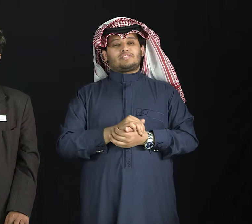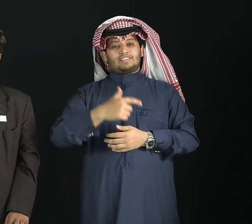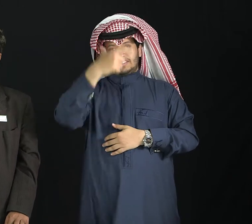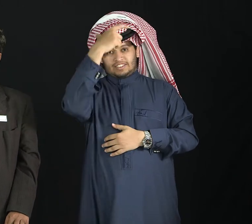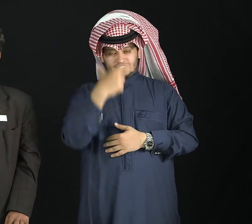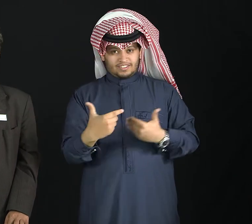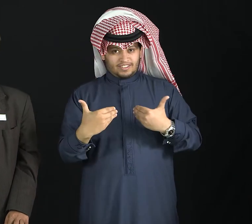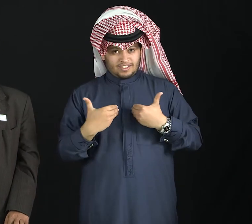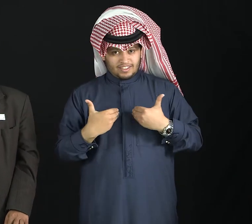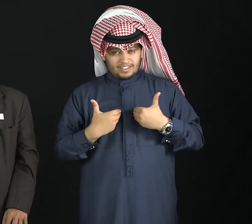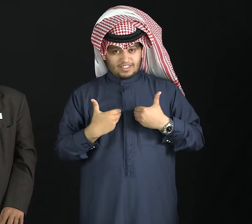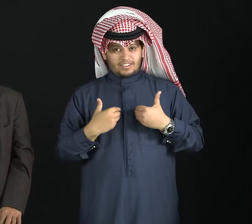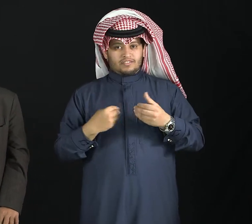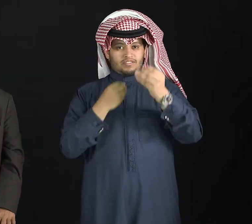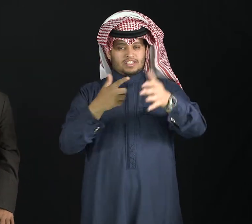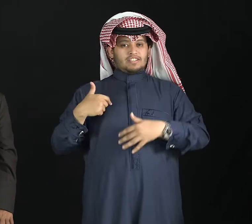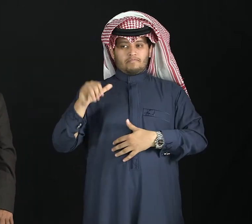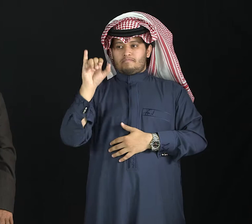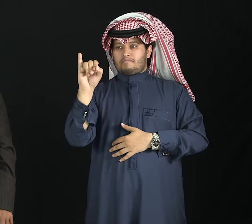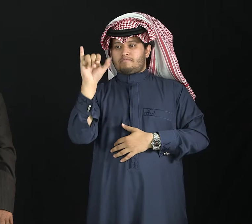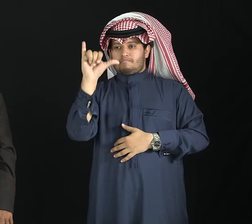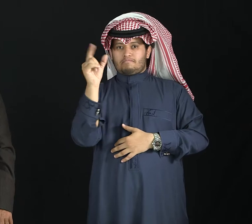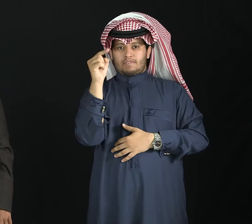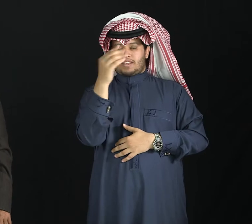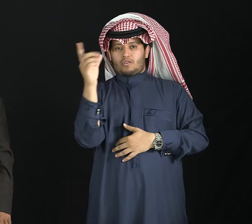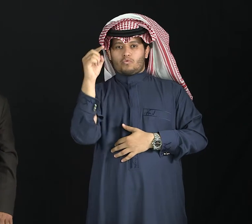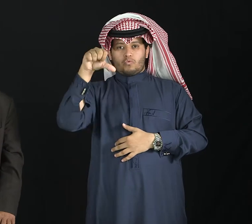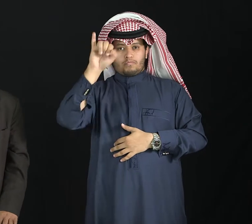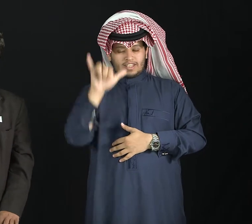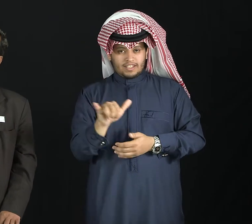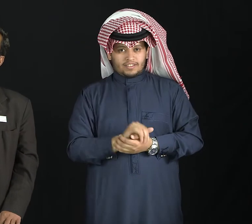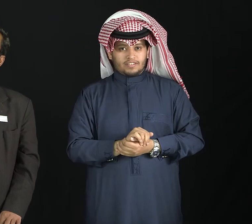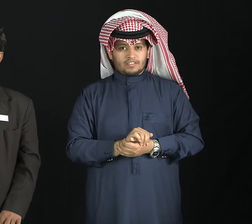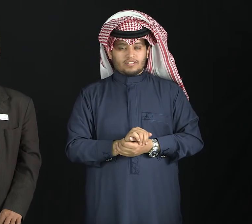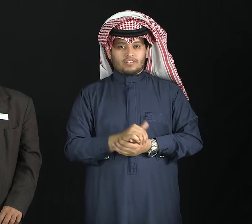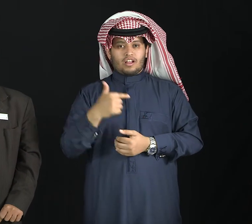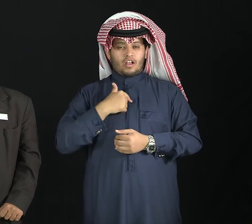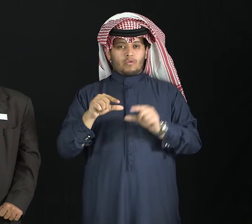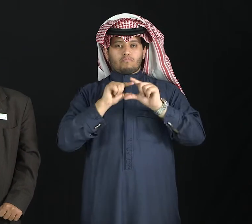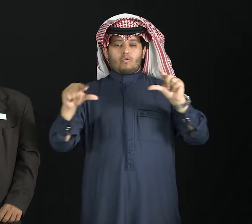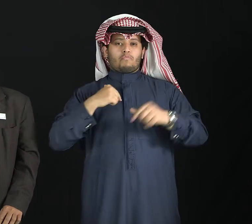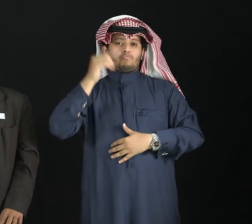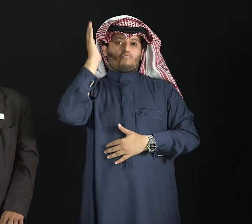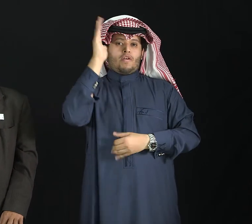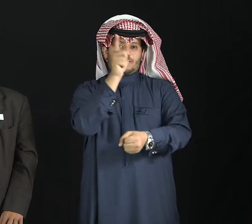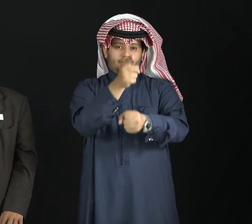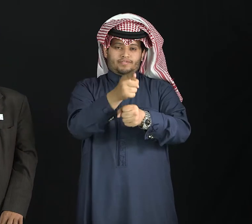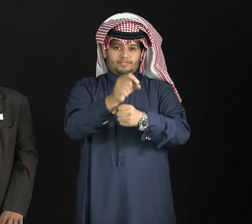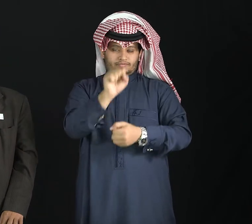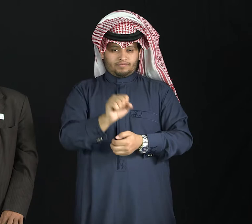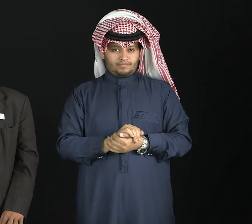This is Mir Rumi Mustafiz al-Rahman to present you online reading class.